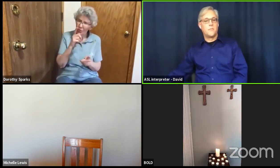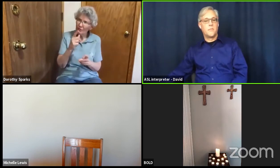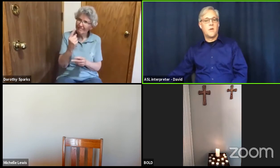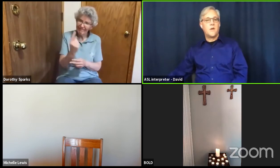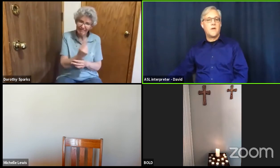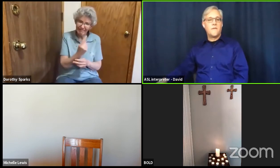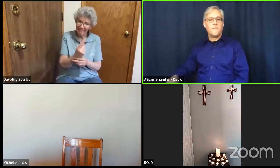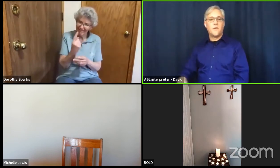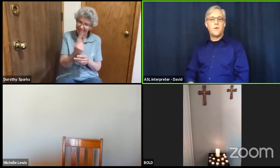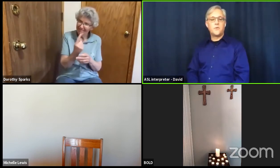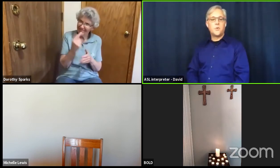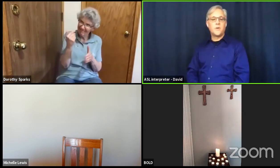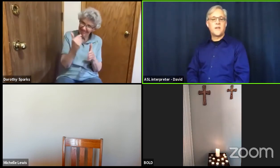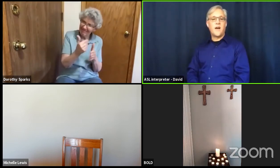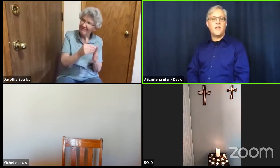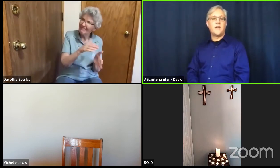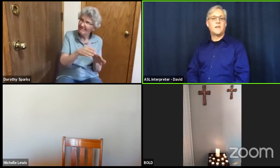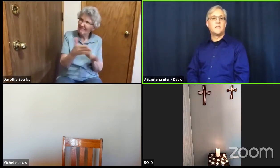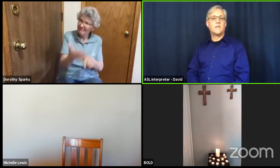for those who are dying alone